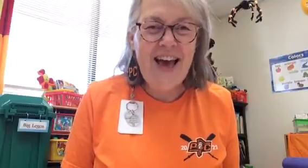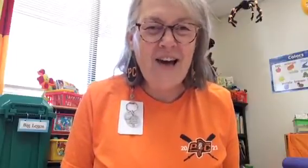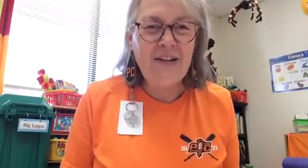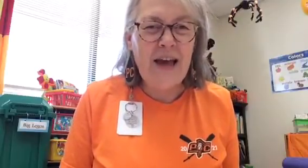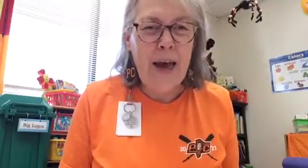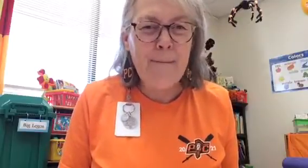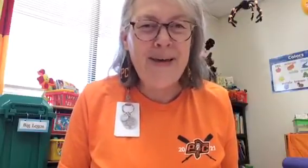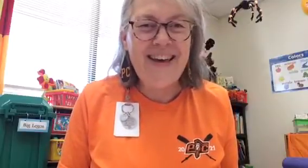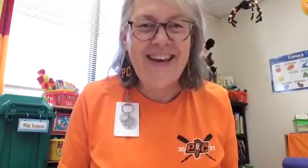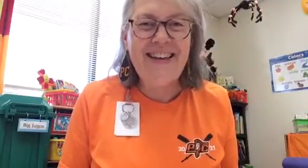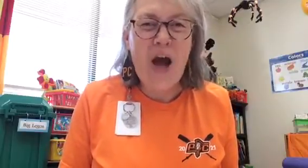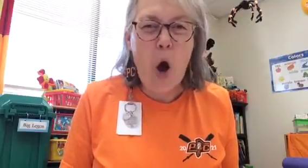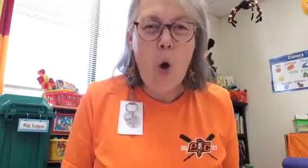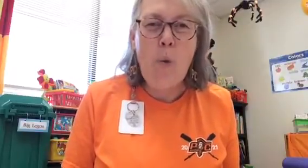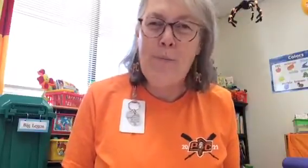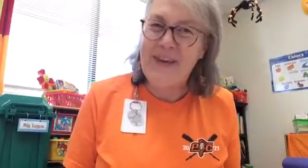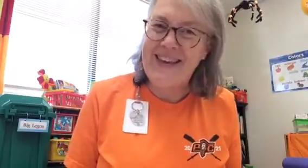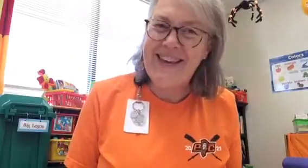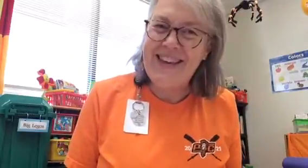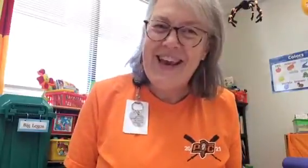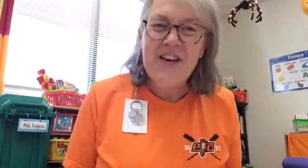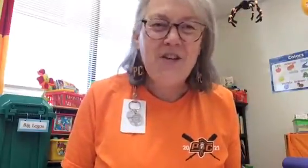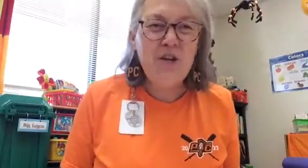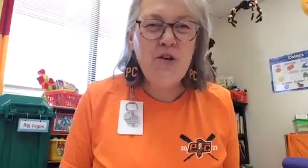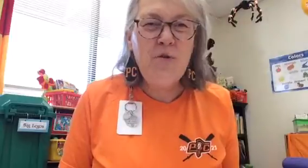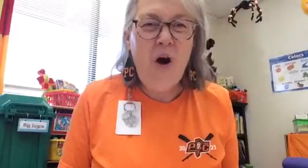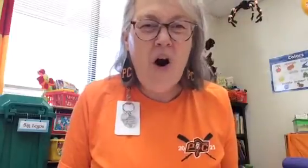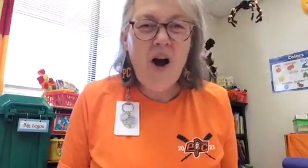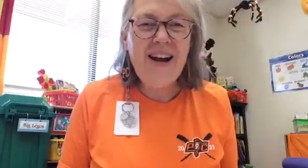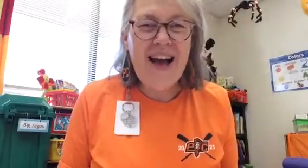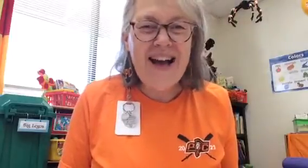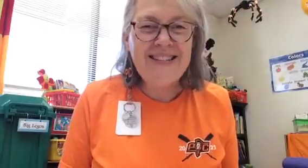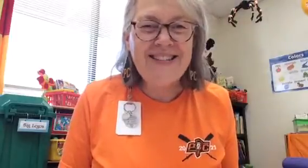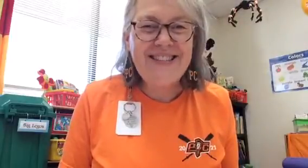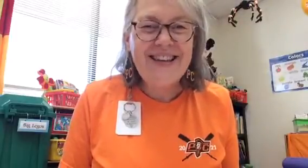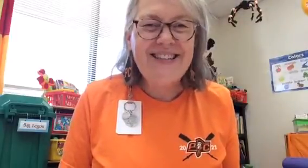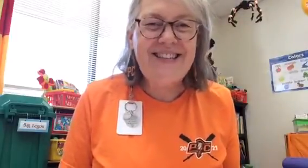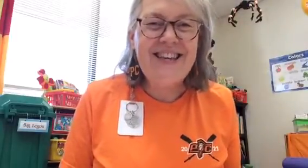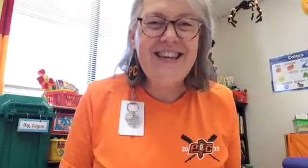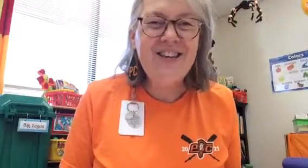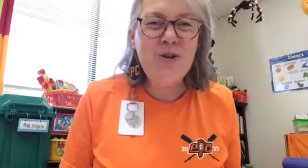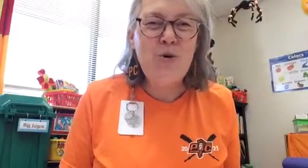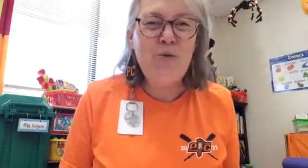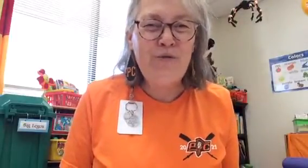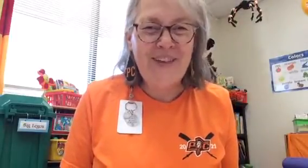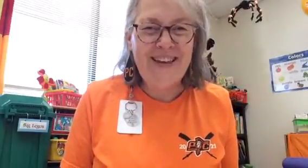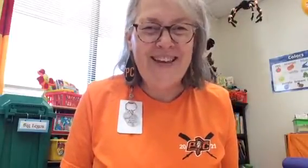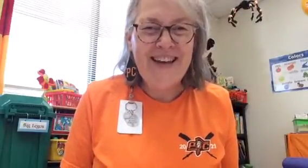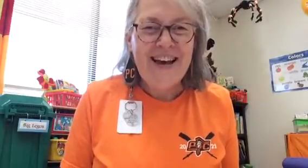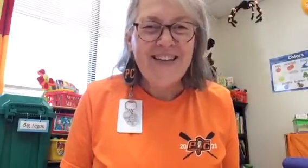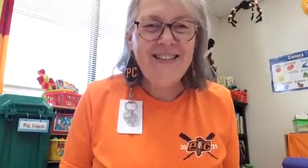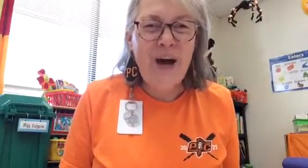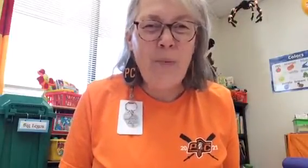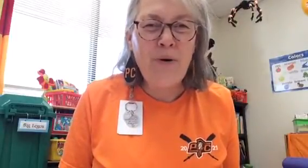L, M, N, O, P, Q, R, S, T, U, V, W,